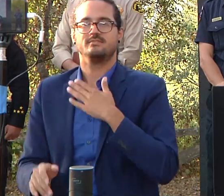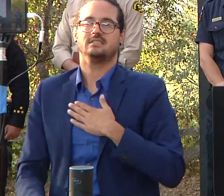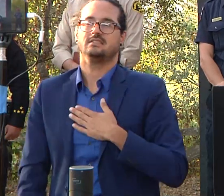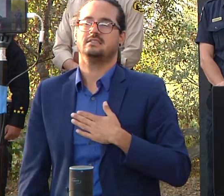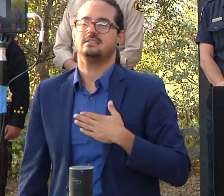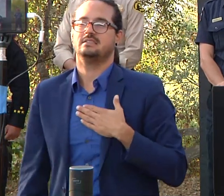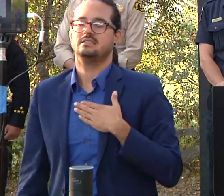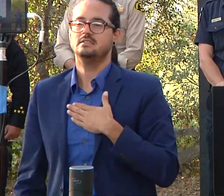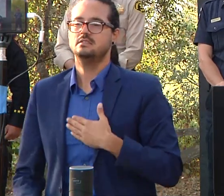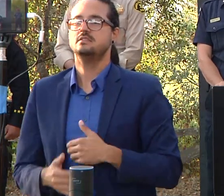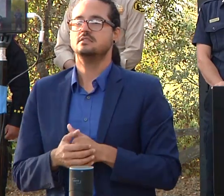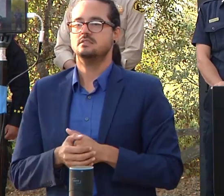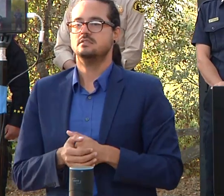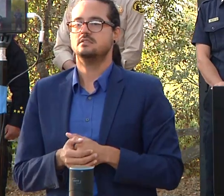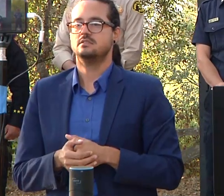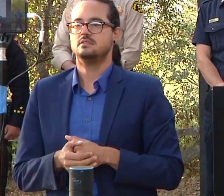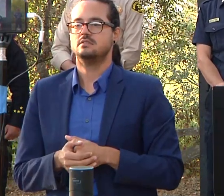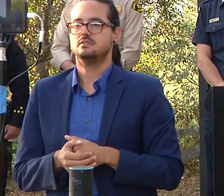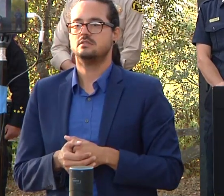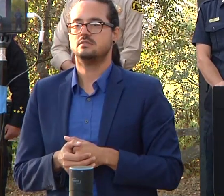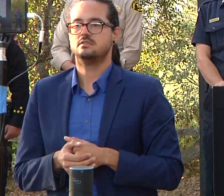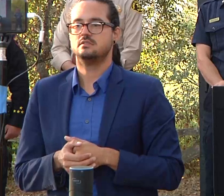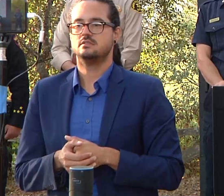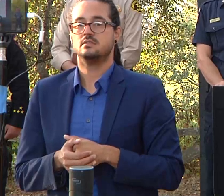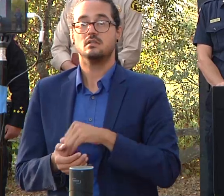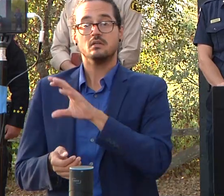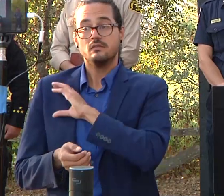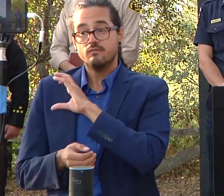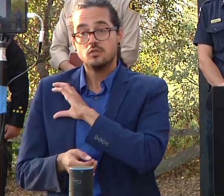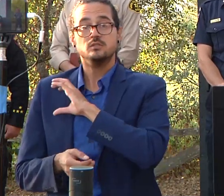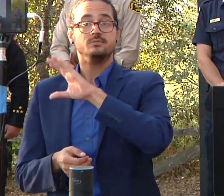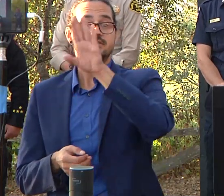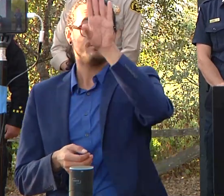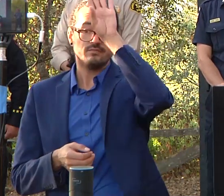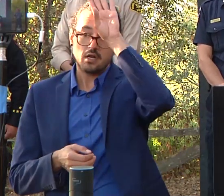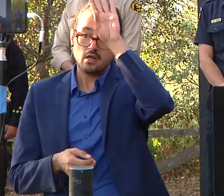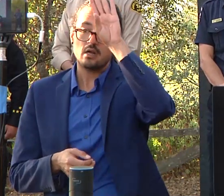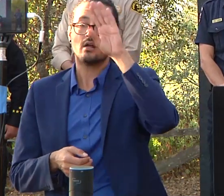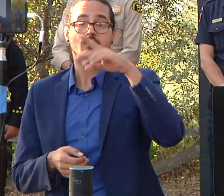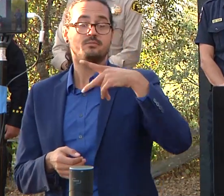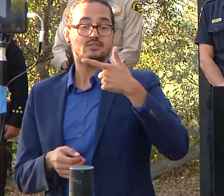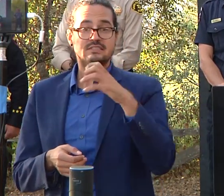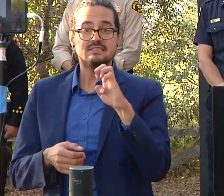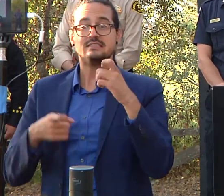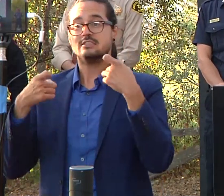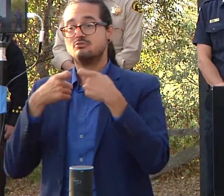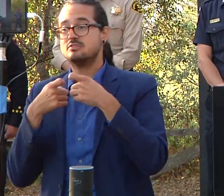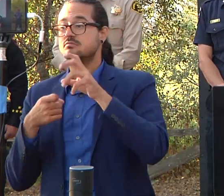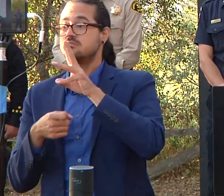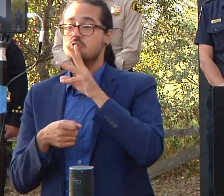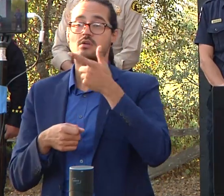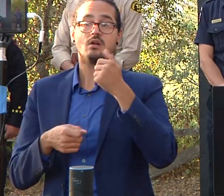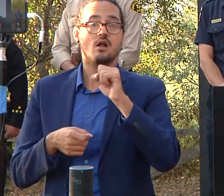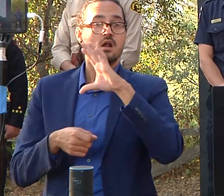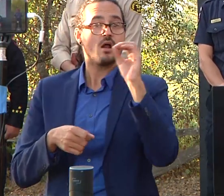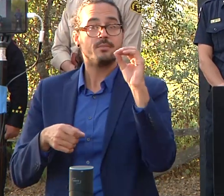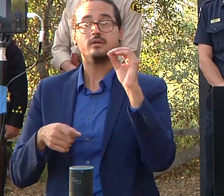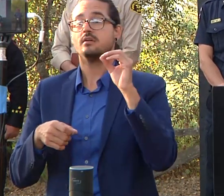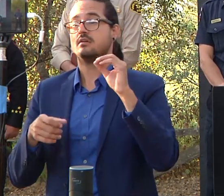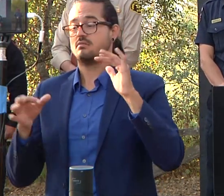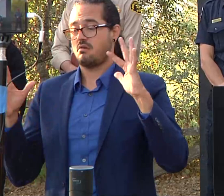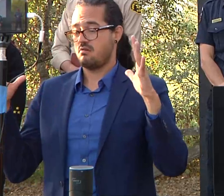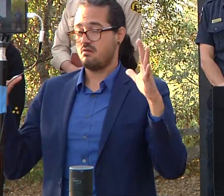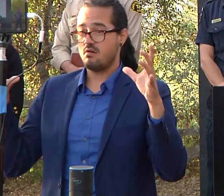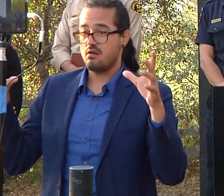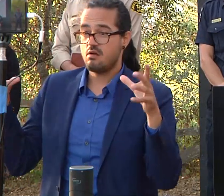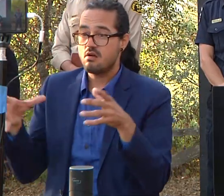enforcement fire pgne and all the other communications folks there's a massive effort going forth right now to get the